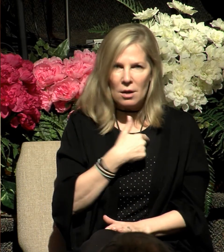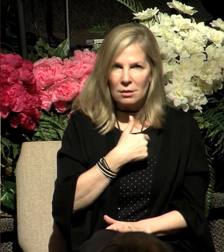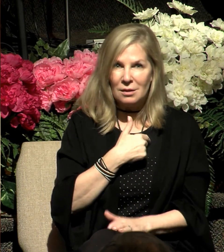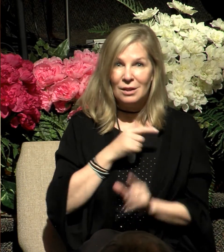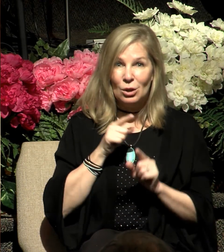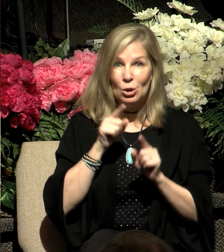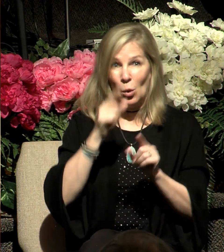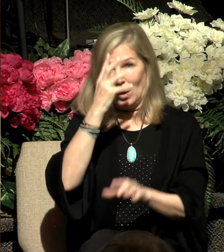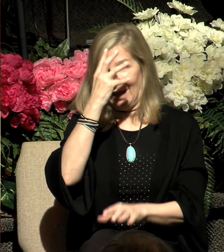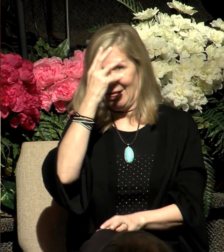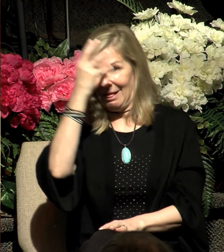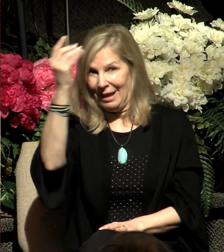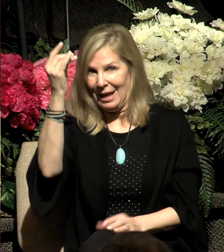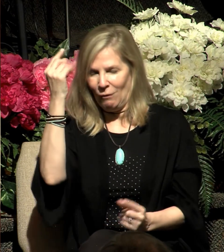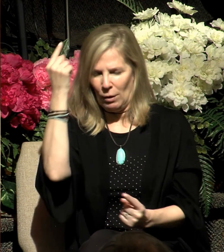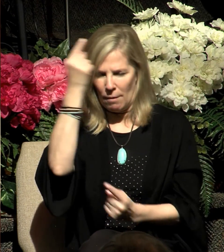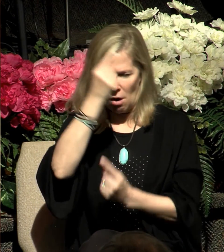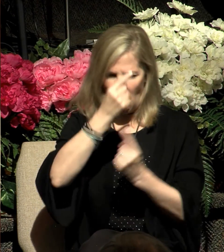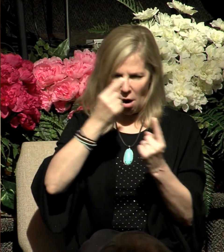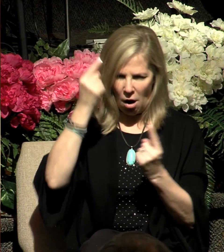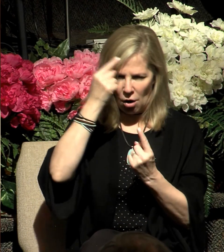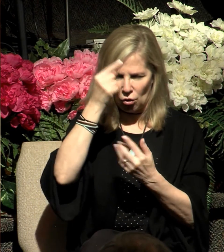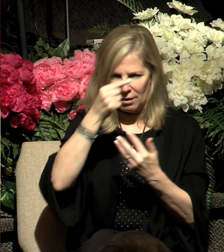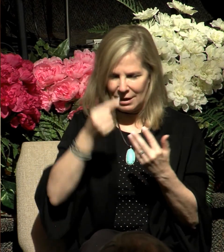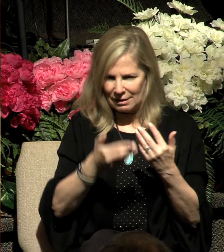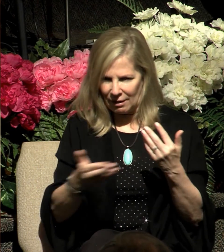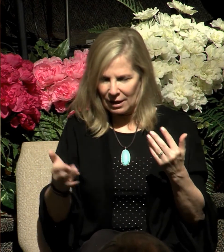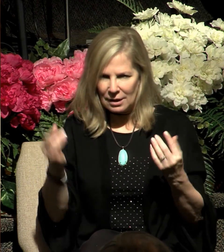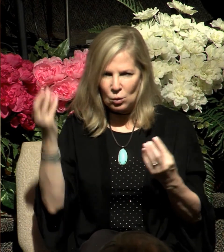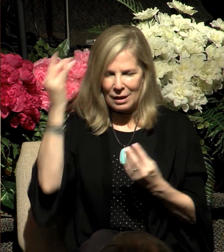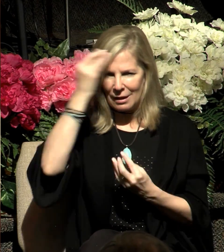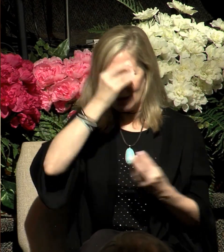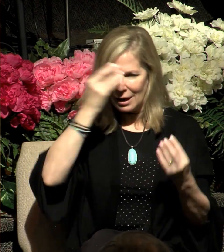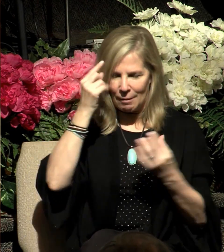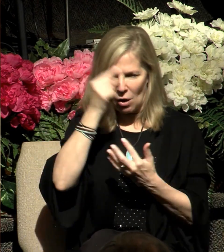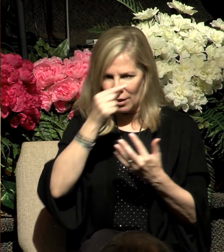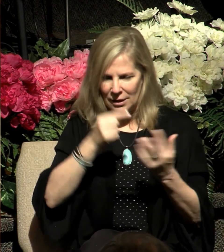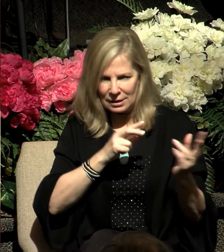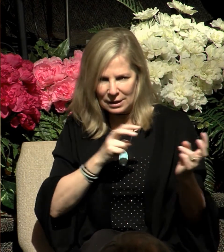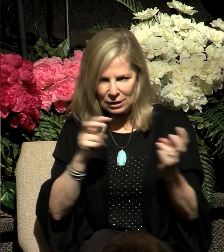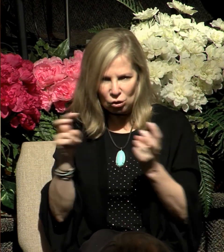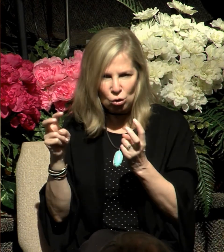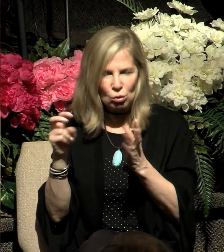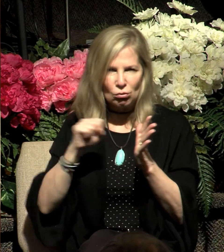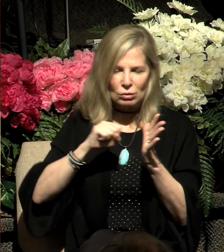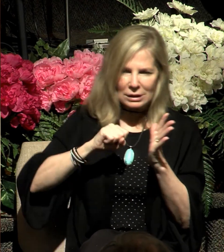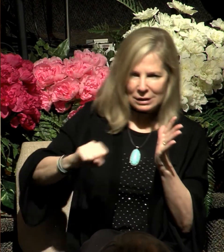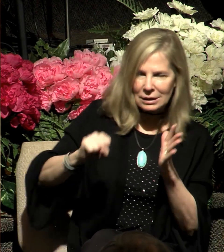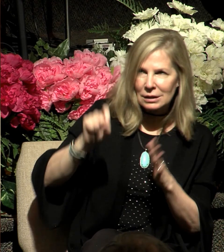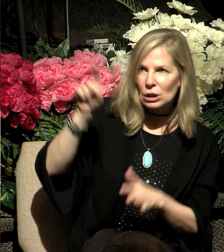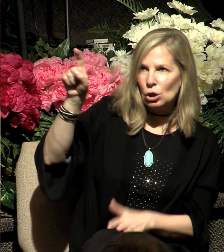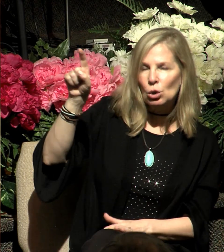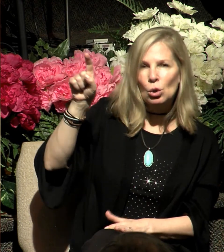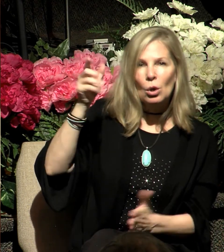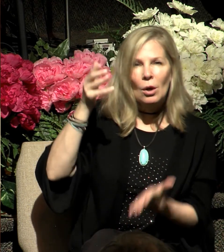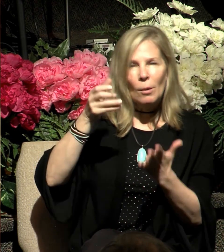ponder these things, that we might think about these issues of resisting you, that we might understand